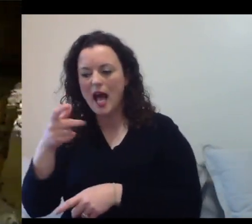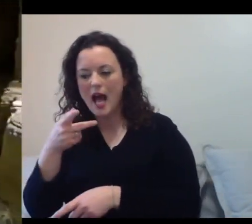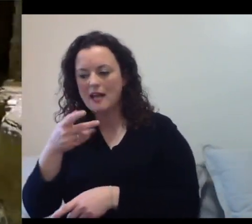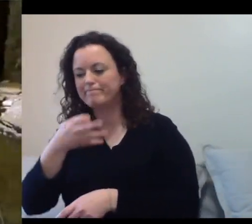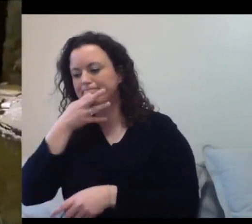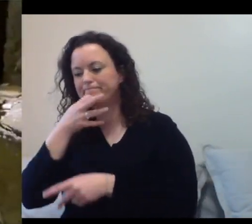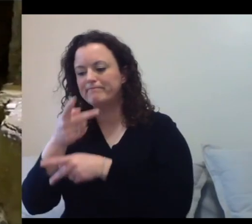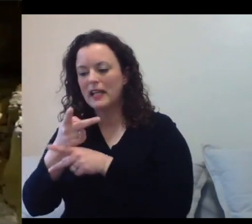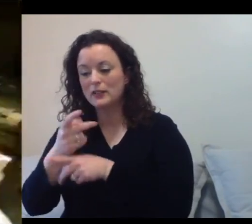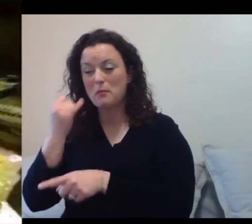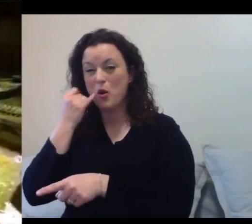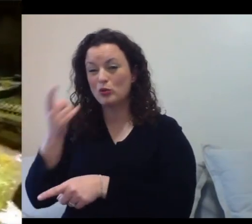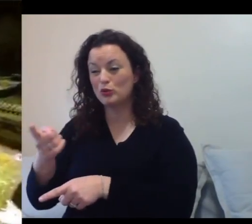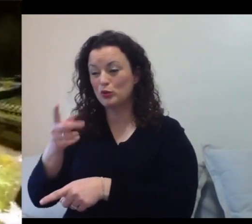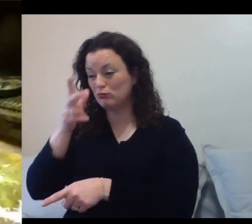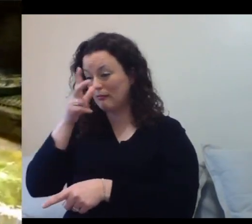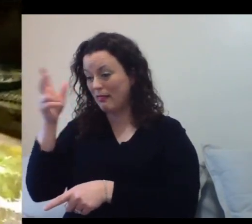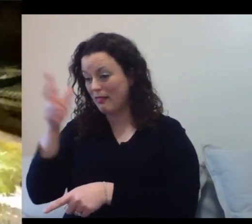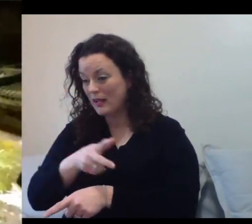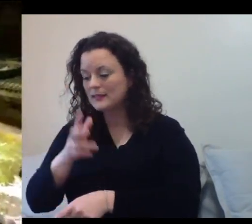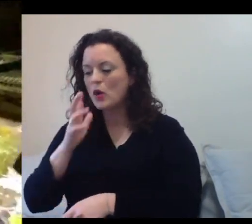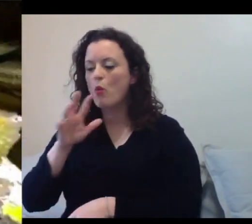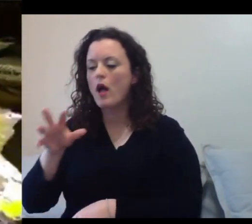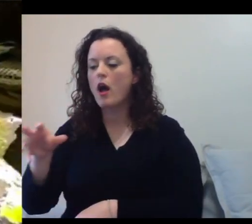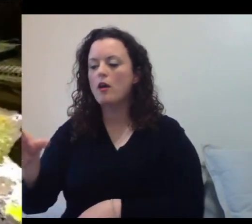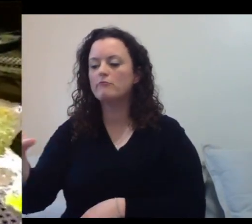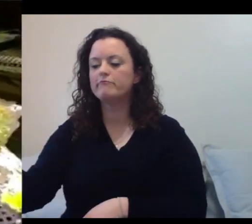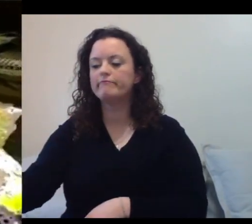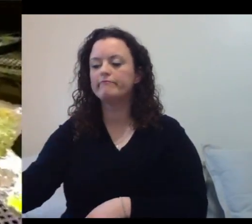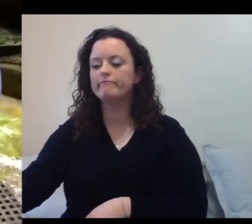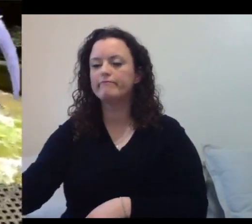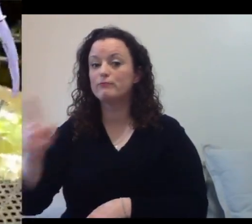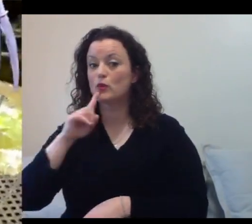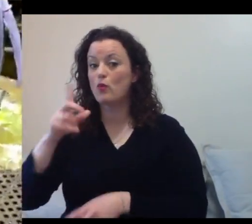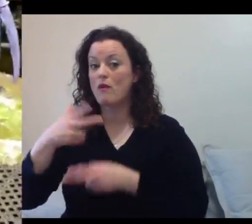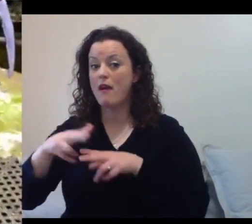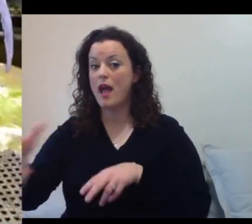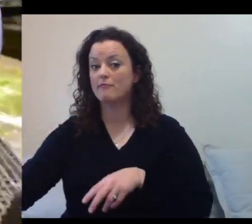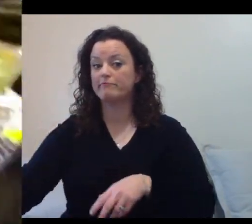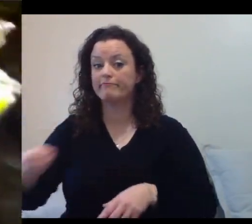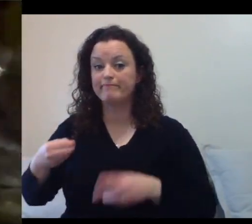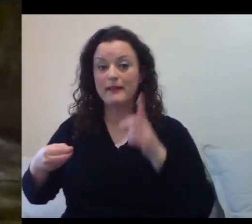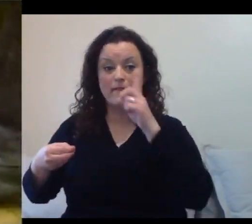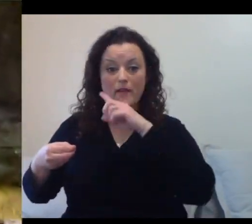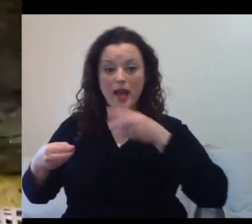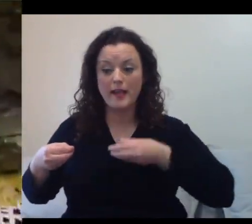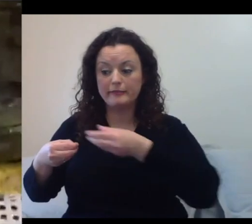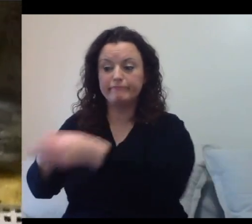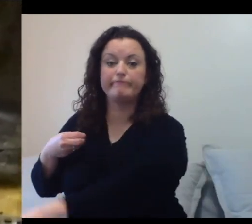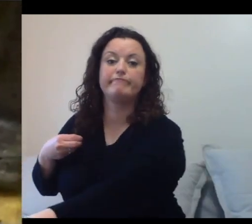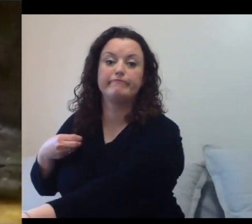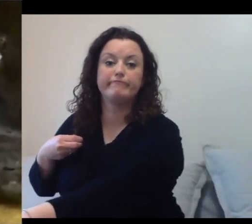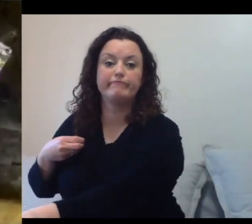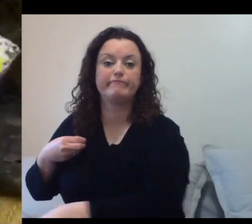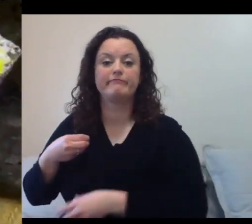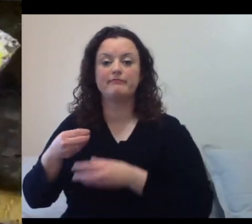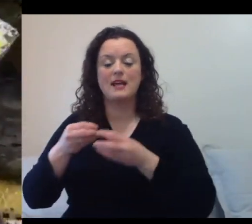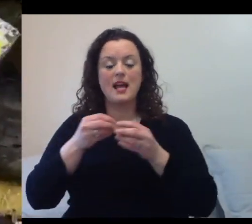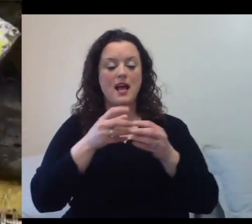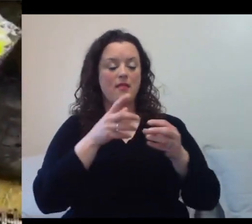take the egg down to our birdhouse incubation room, and we have a thing that's called a candler. It's basically a super bright flashlight. Once the egg